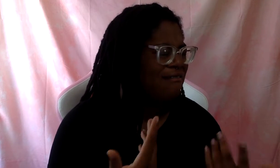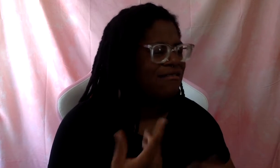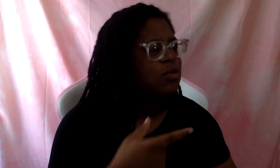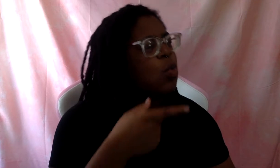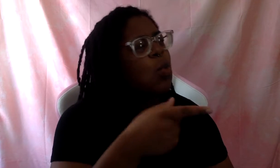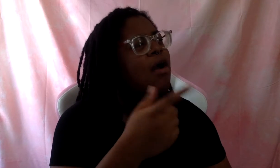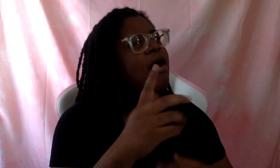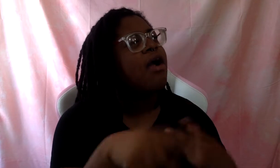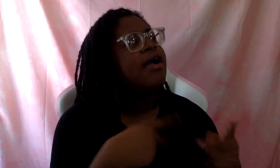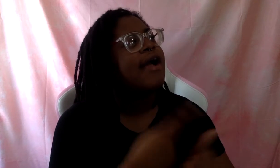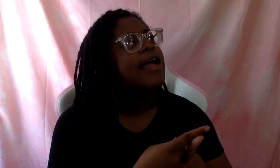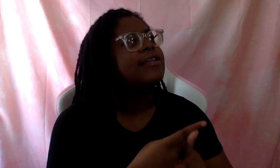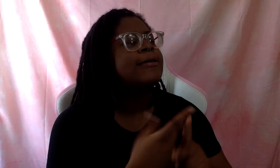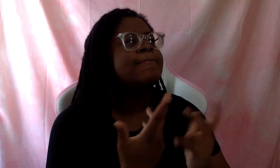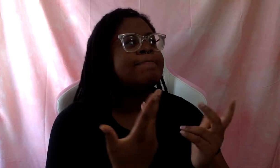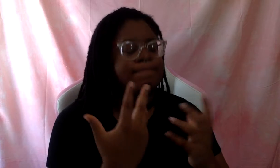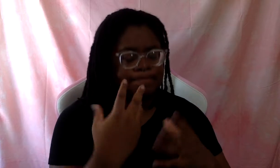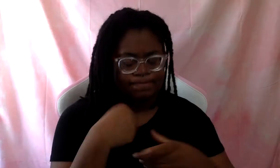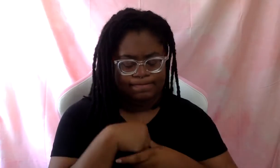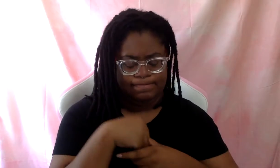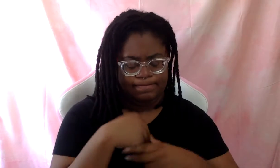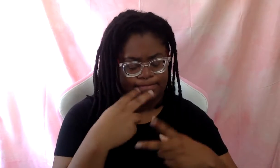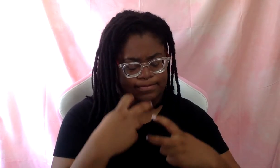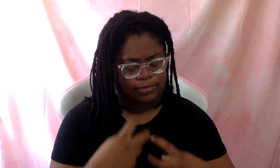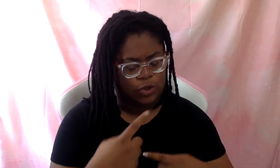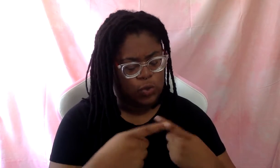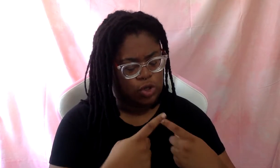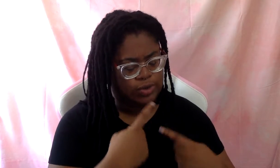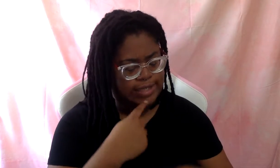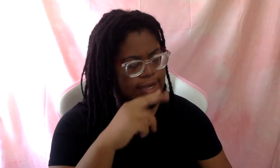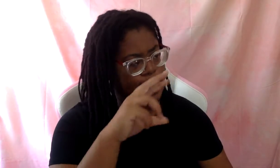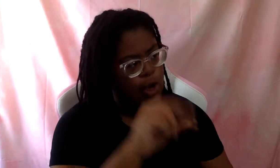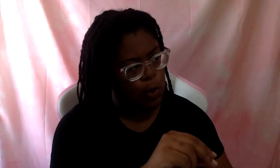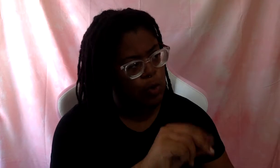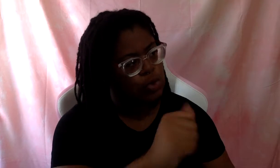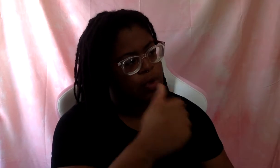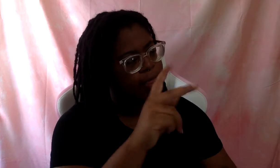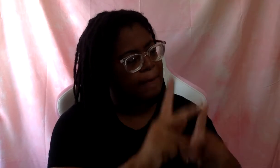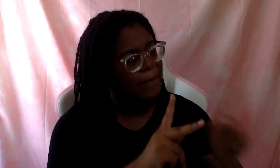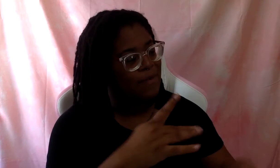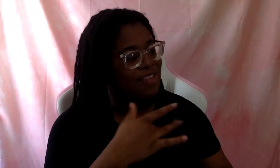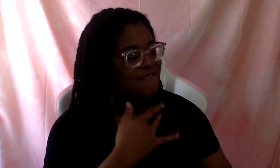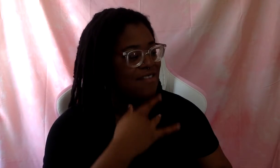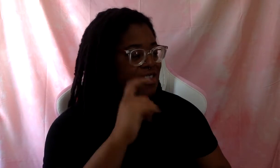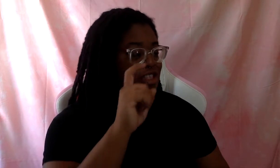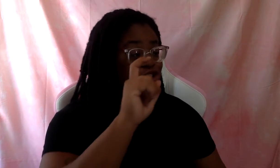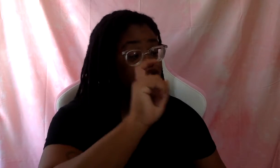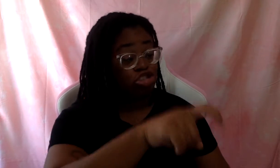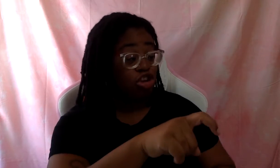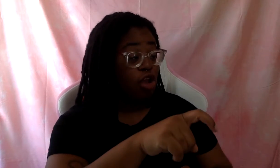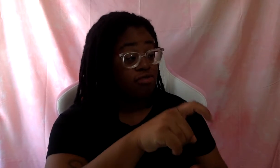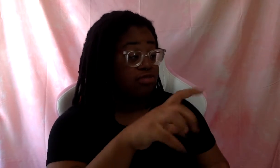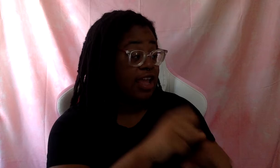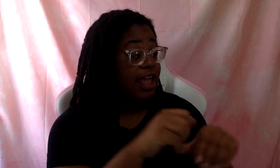to yourself kind of internally when you say no to these people who feel that they should get access to you?